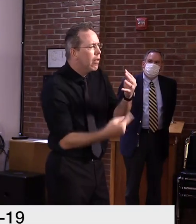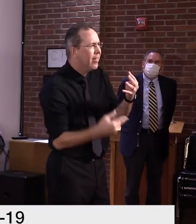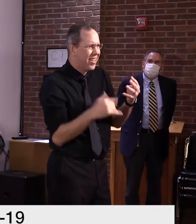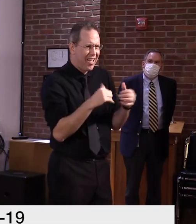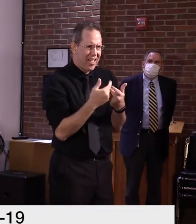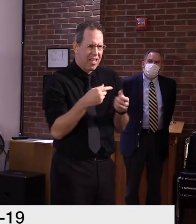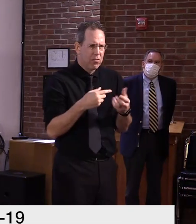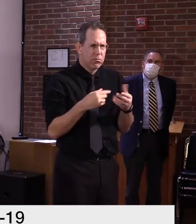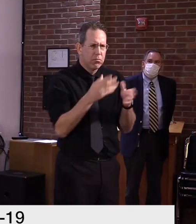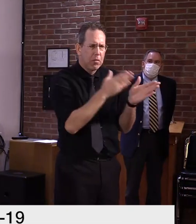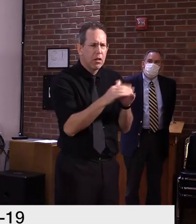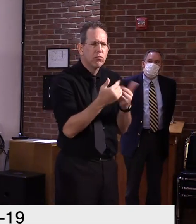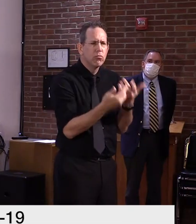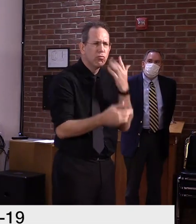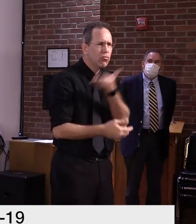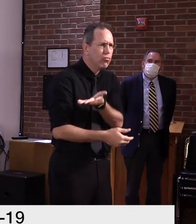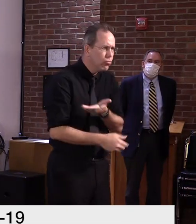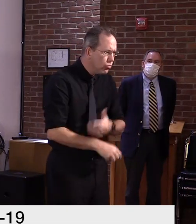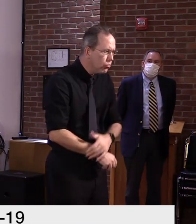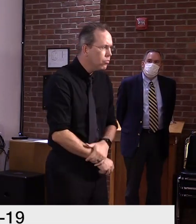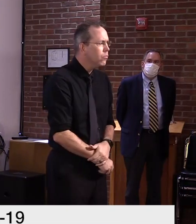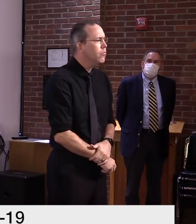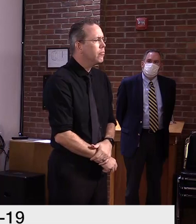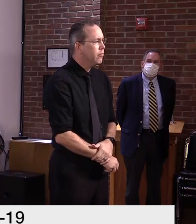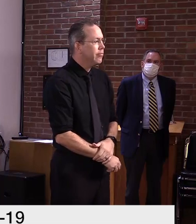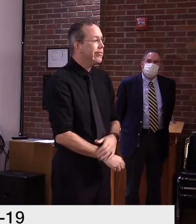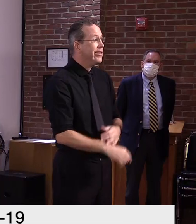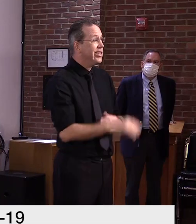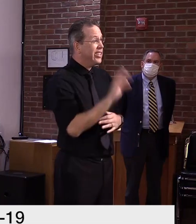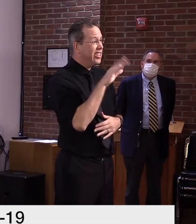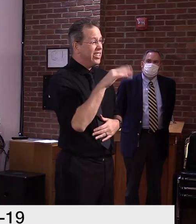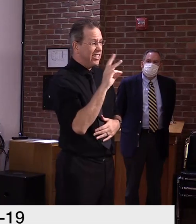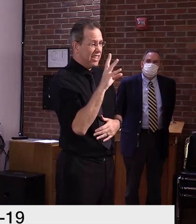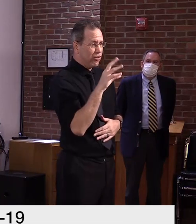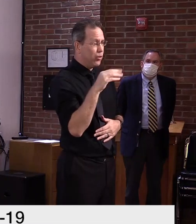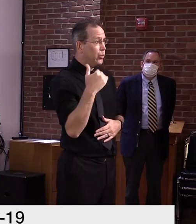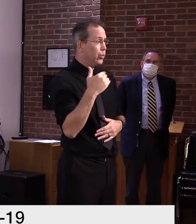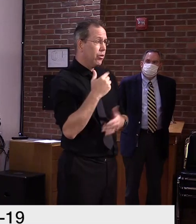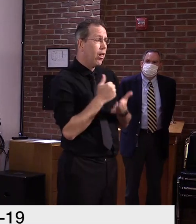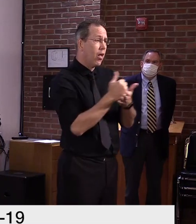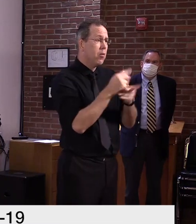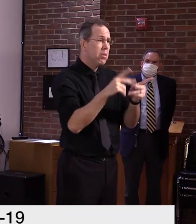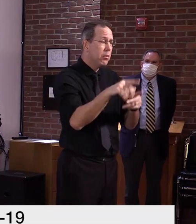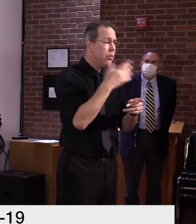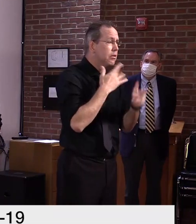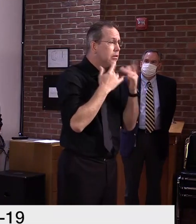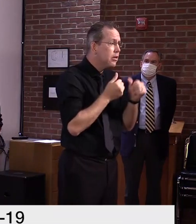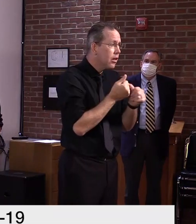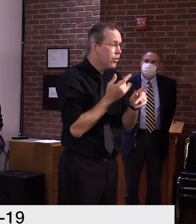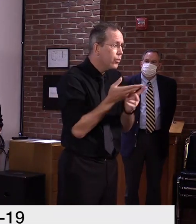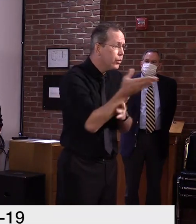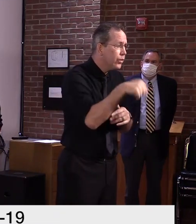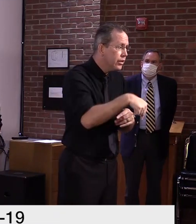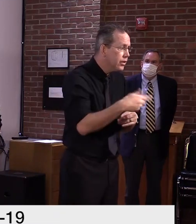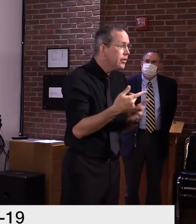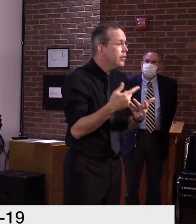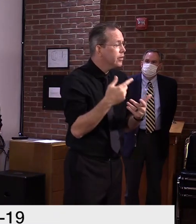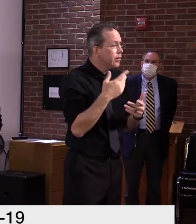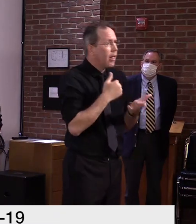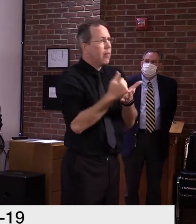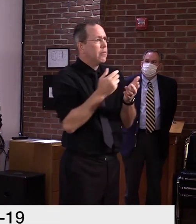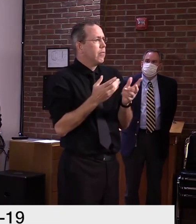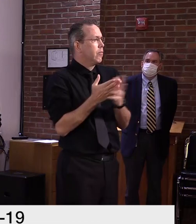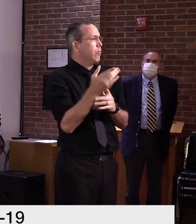continue to pay their rent, and we've also had some other provisions in our economic recovery bill as well